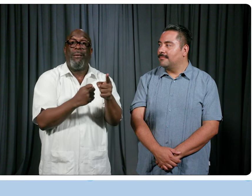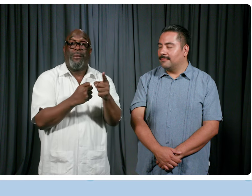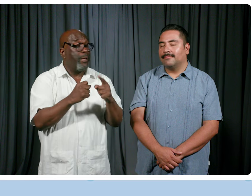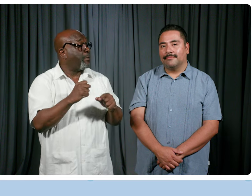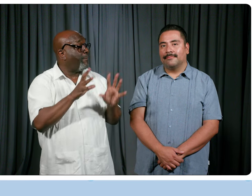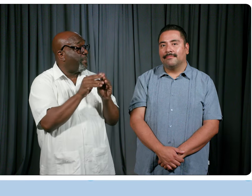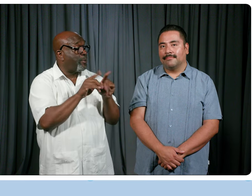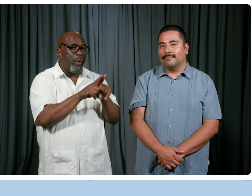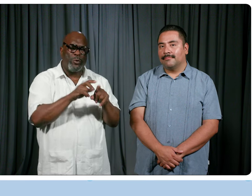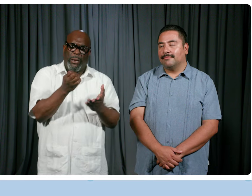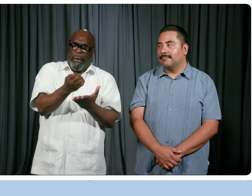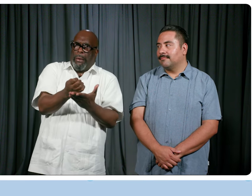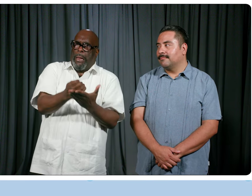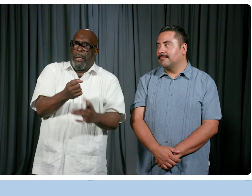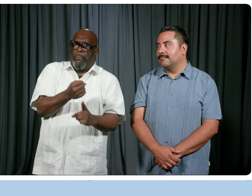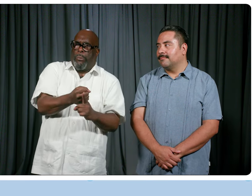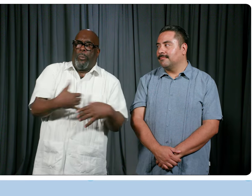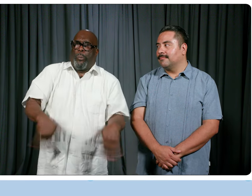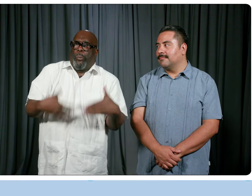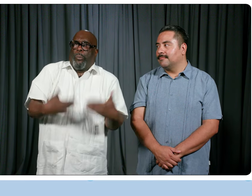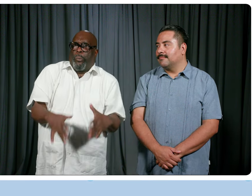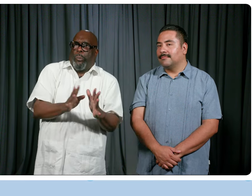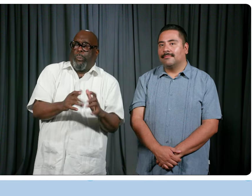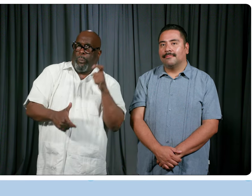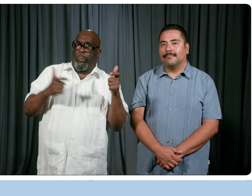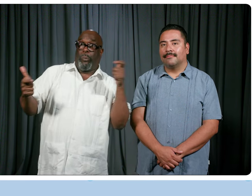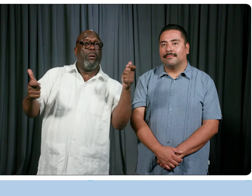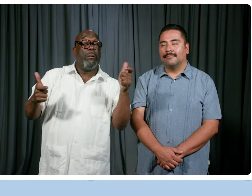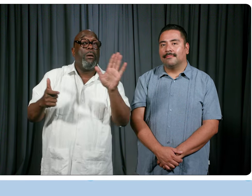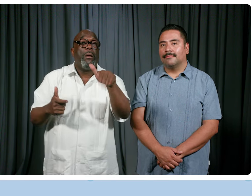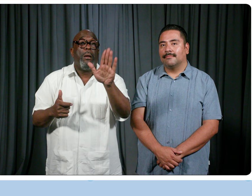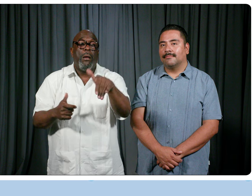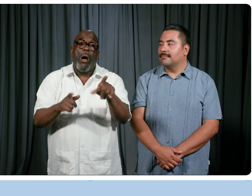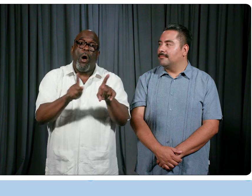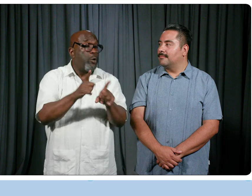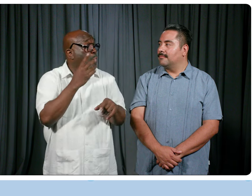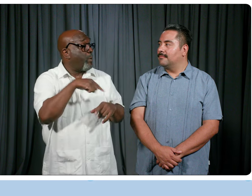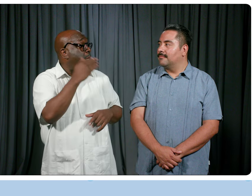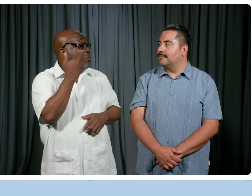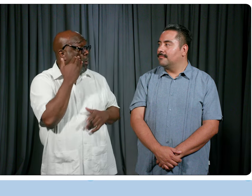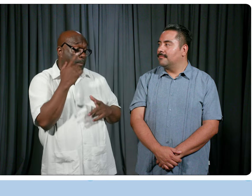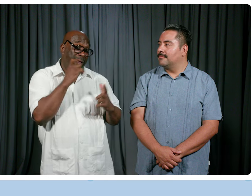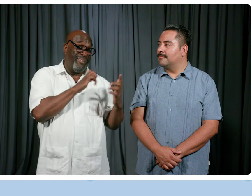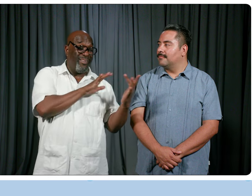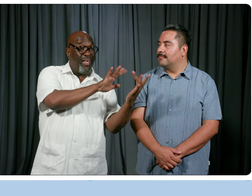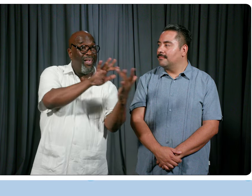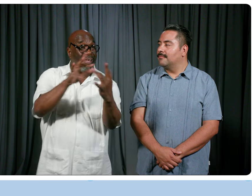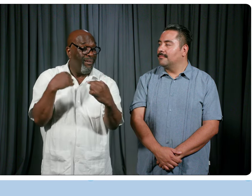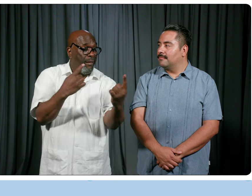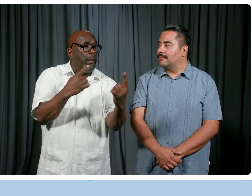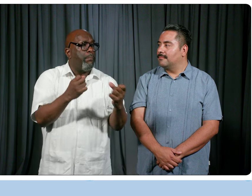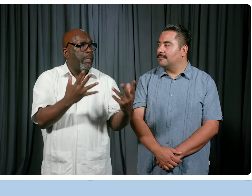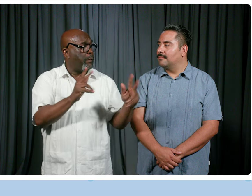So, you know, the economic impact is pretty significant as it relates to that. And we know already, just from the context that we're having, that a lot of